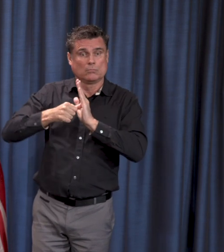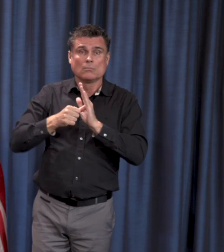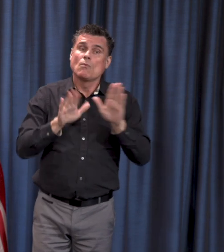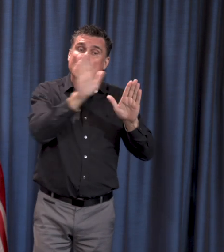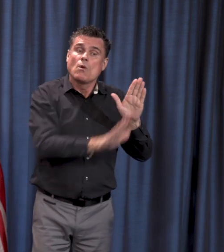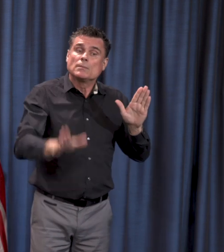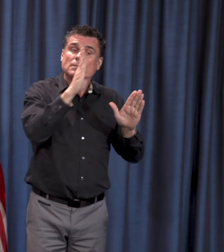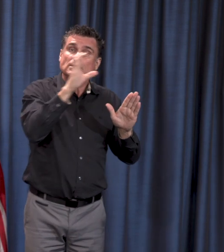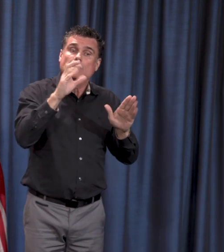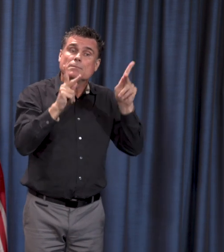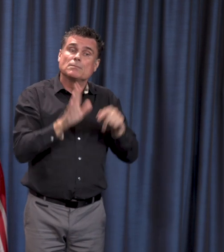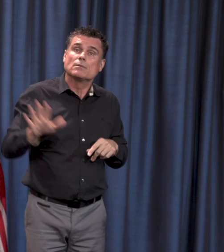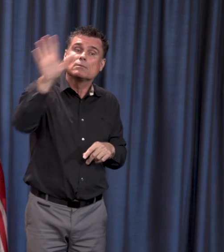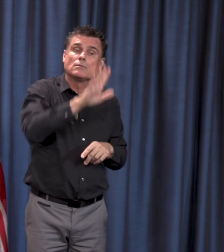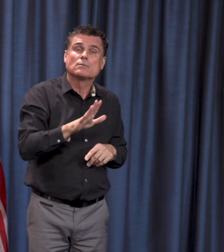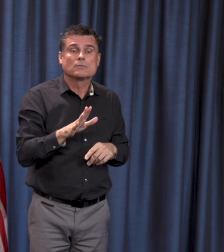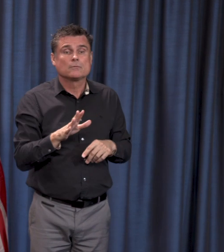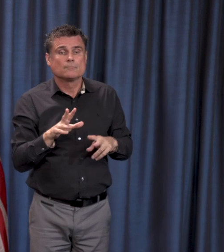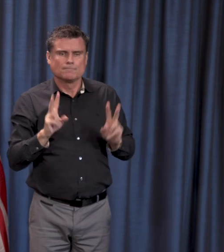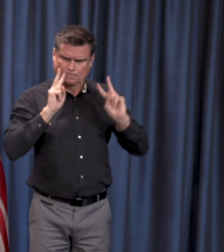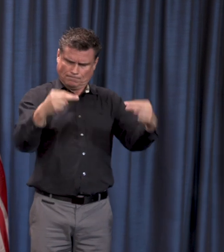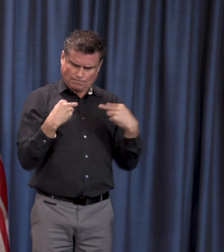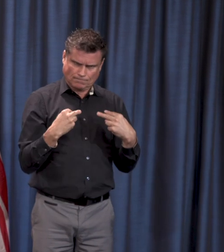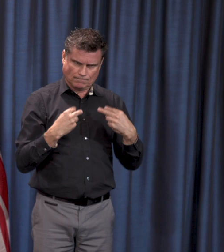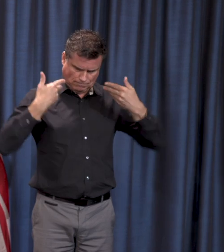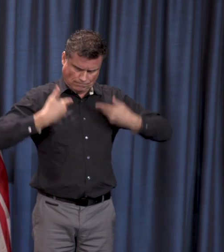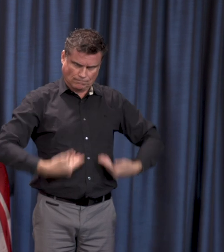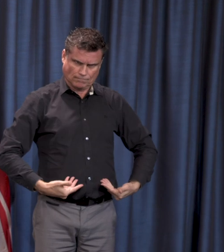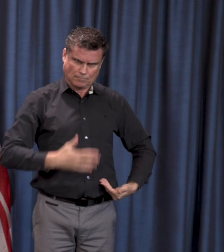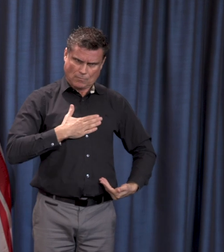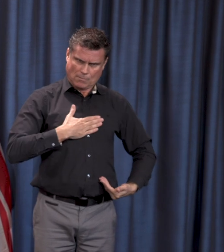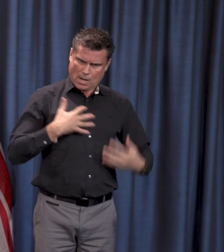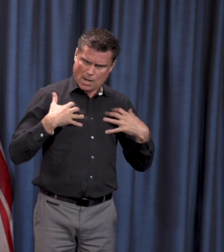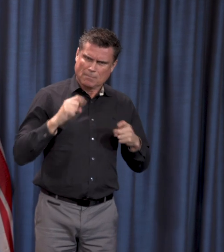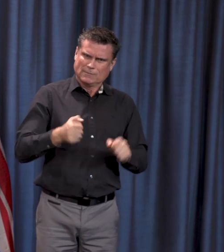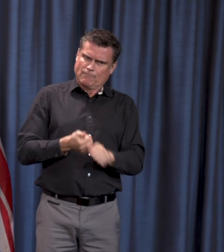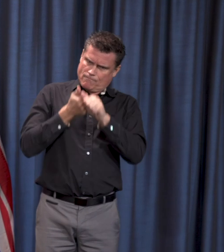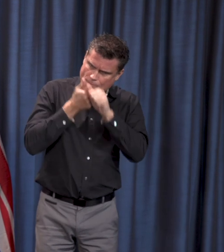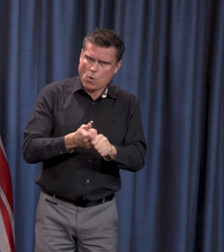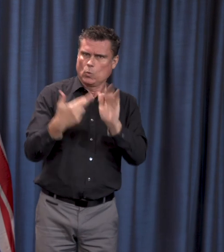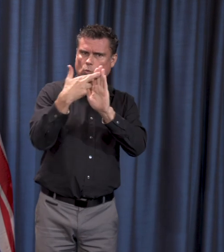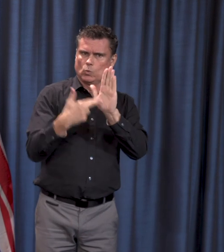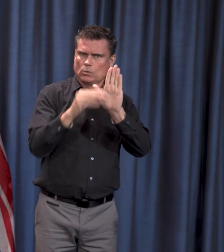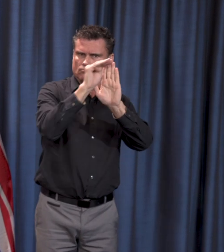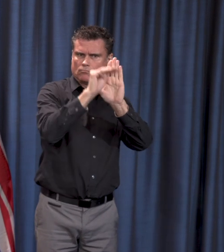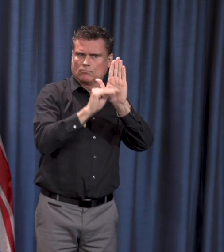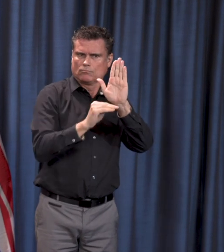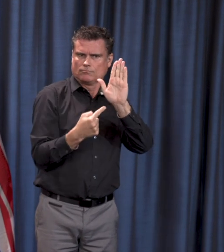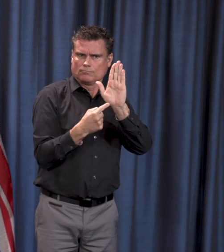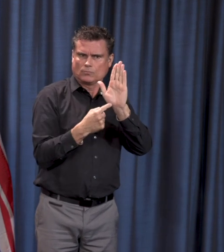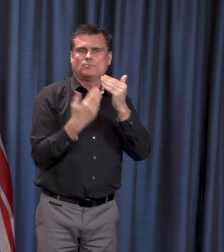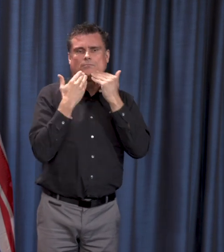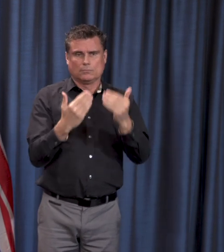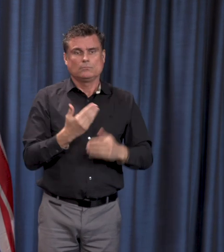their lives that have taken place really in the last two weeks and in an accelerated way in the last week. I think